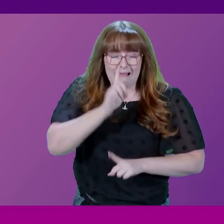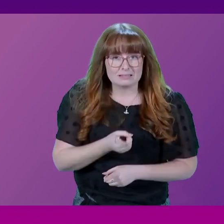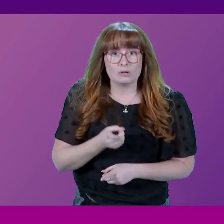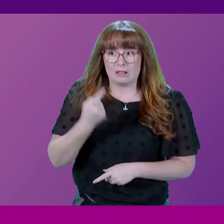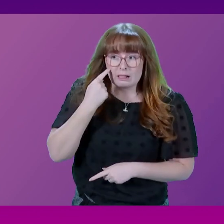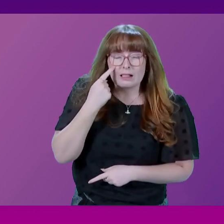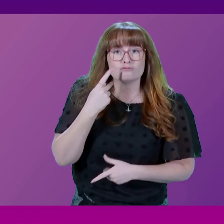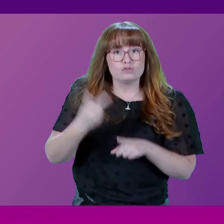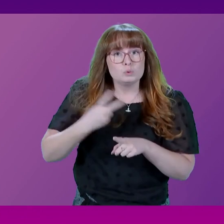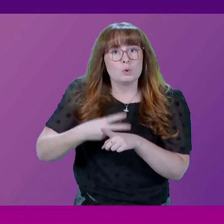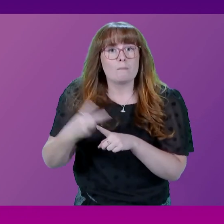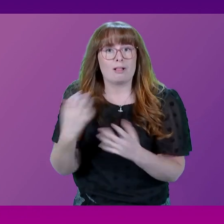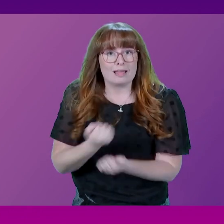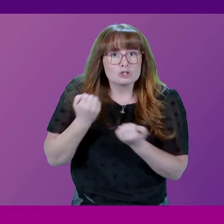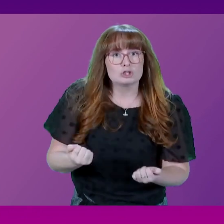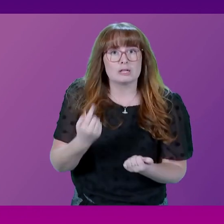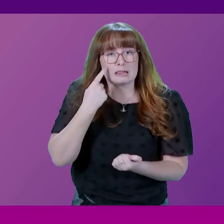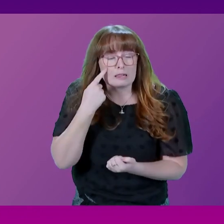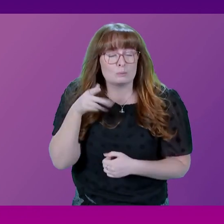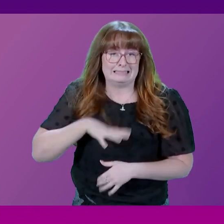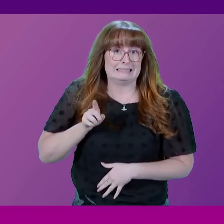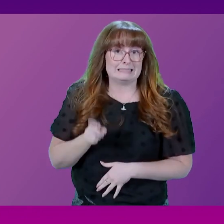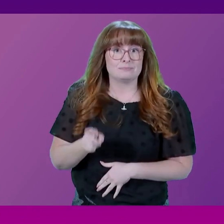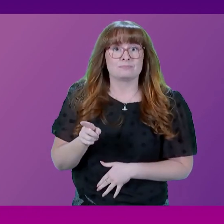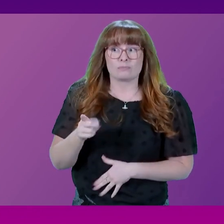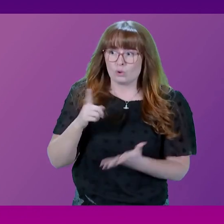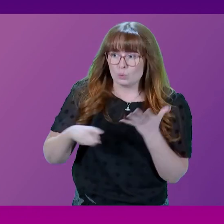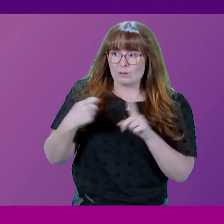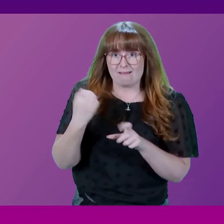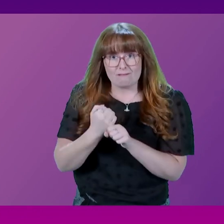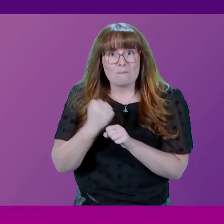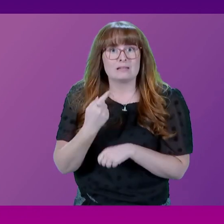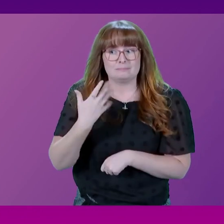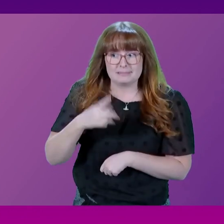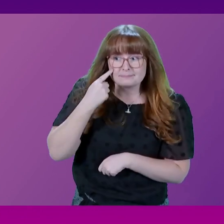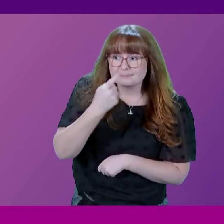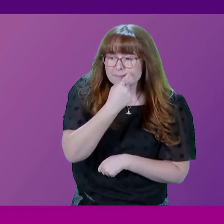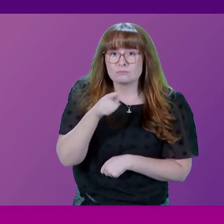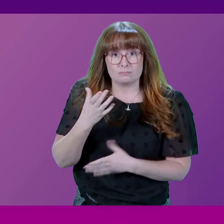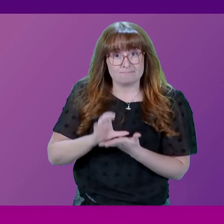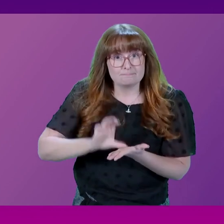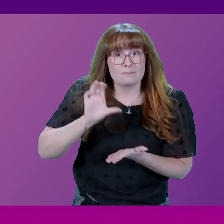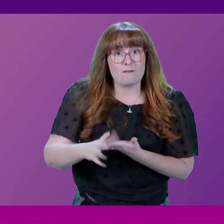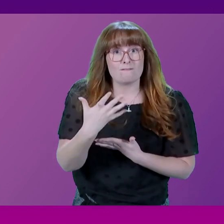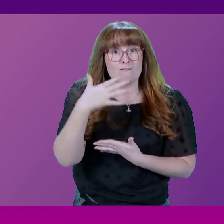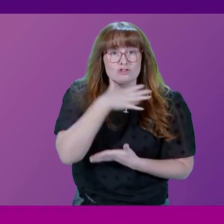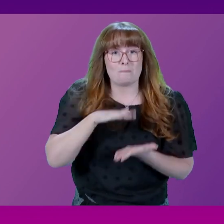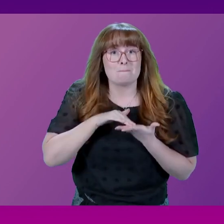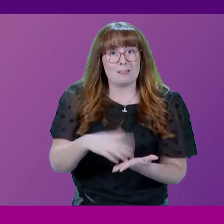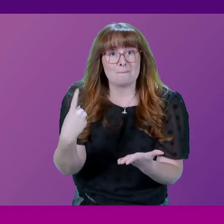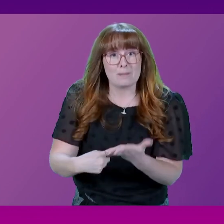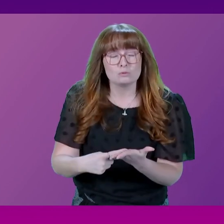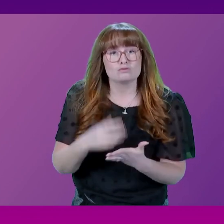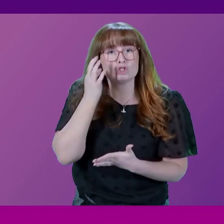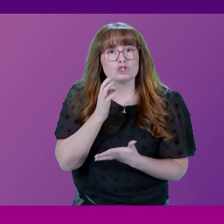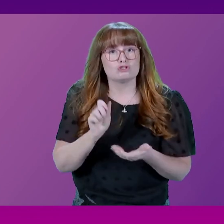technologies gather pace. The SNP Scottish Government has shown its ambition by committing £500 million to a just transition